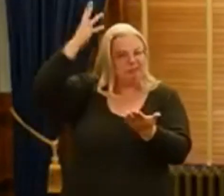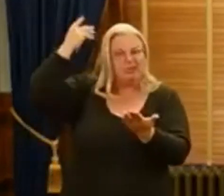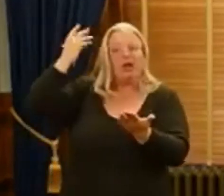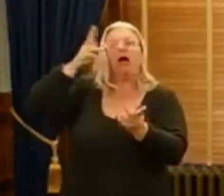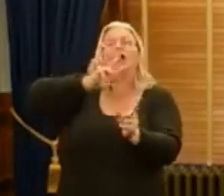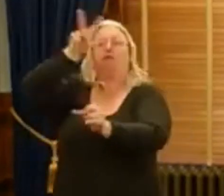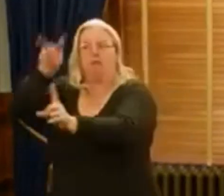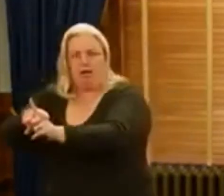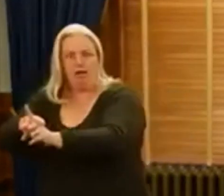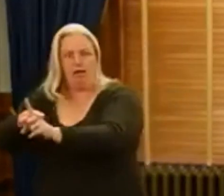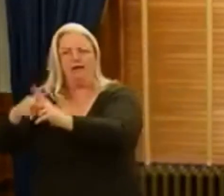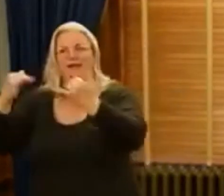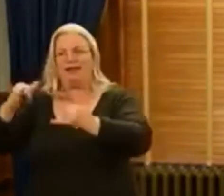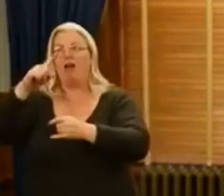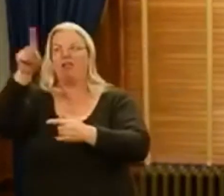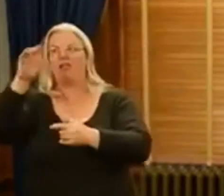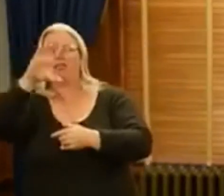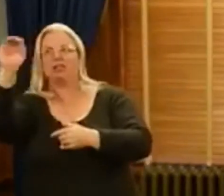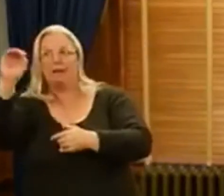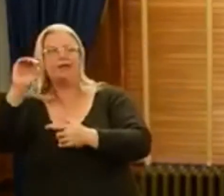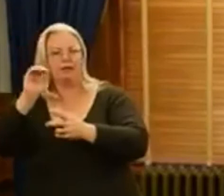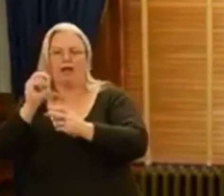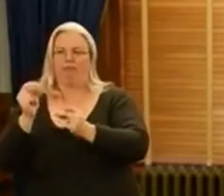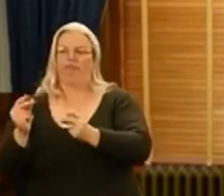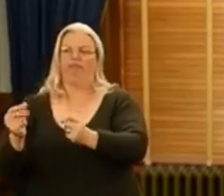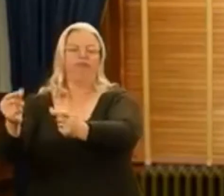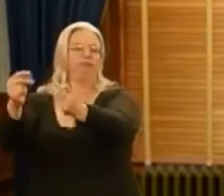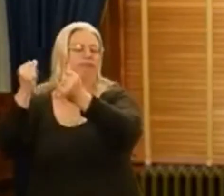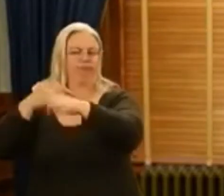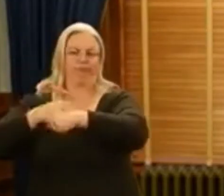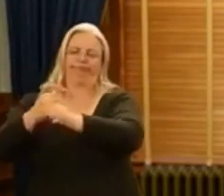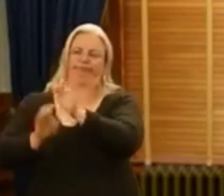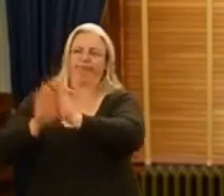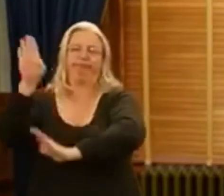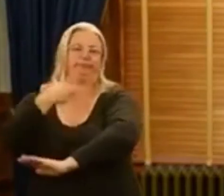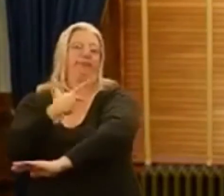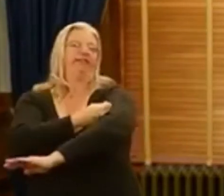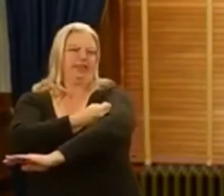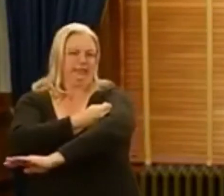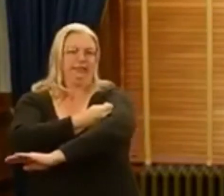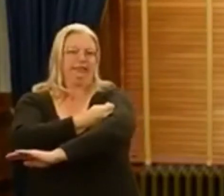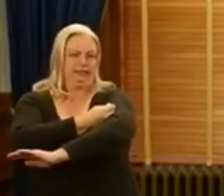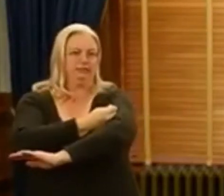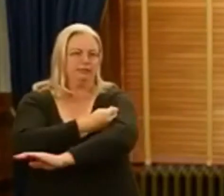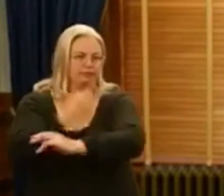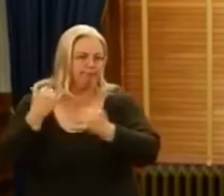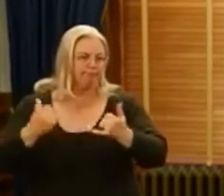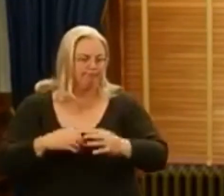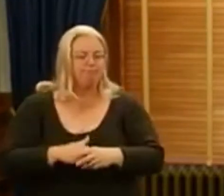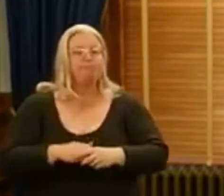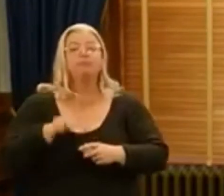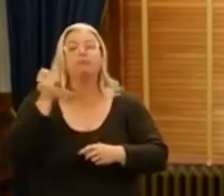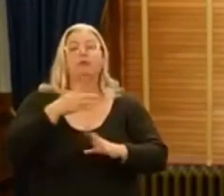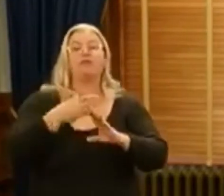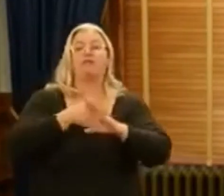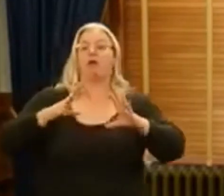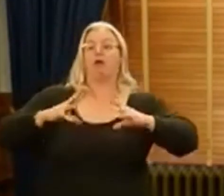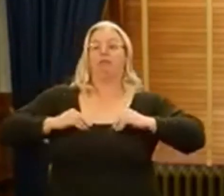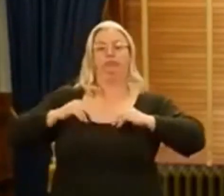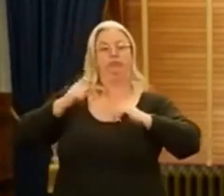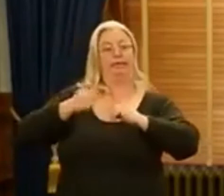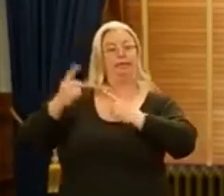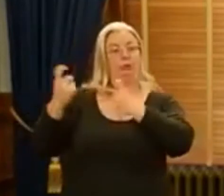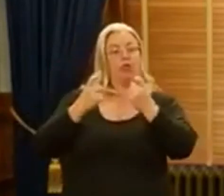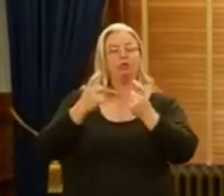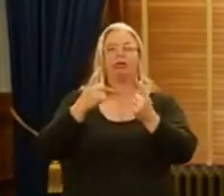these companies to move at warp speed to develop these vaccines. Before I take questions, I